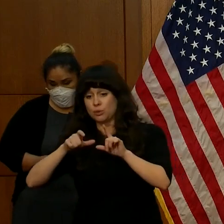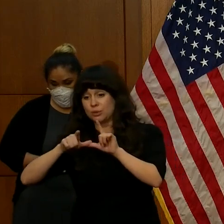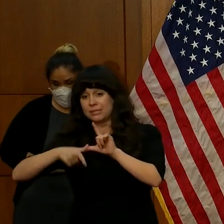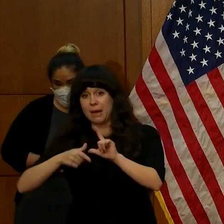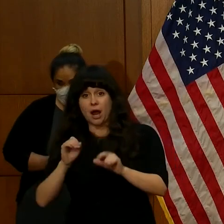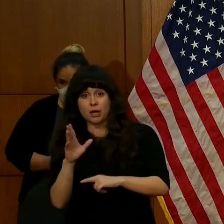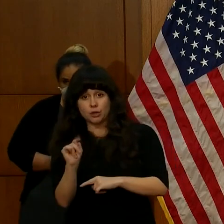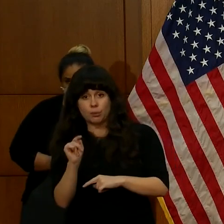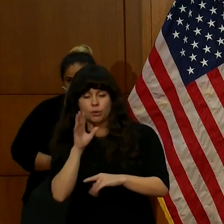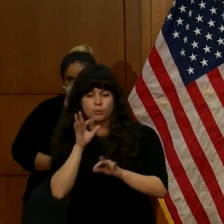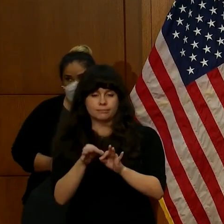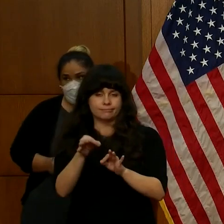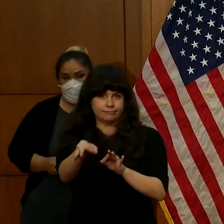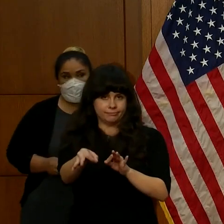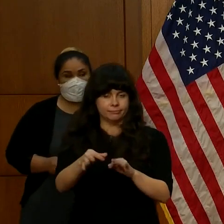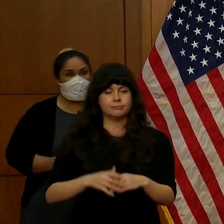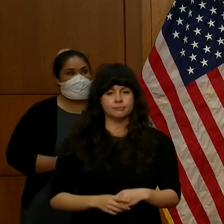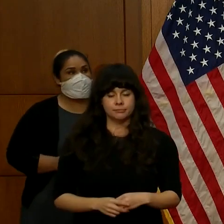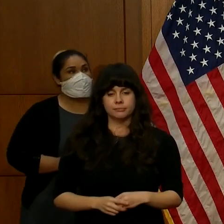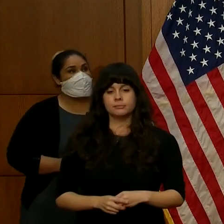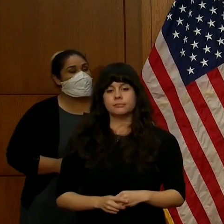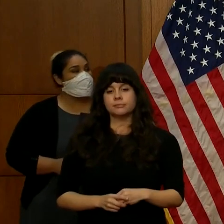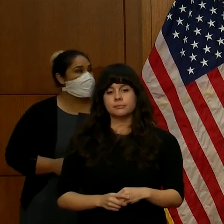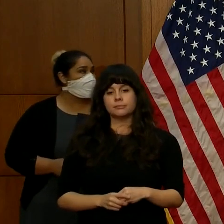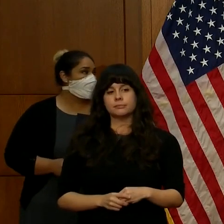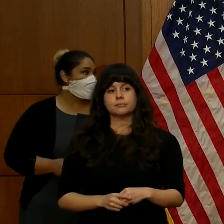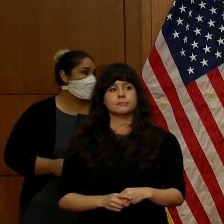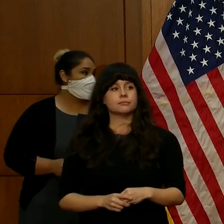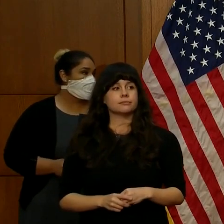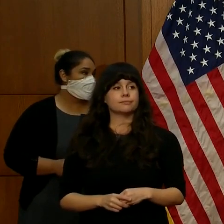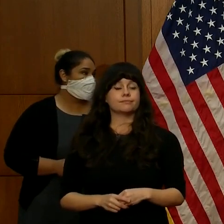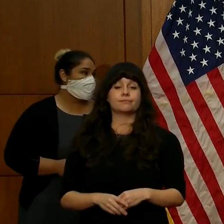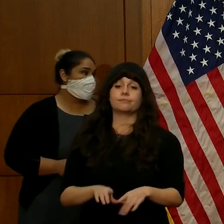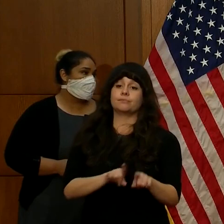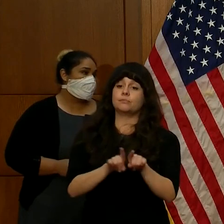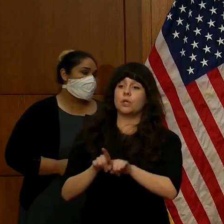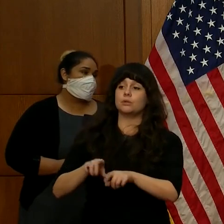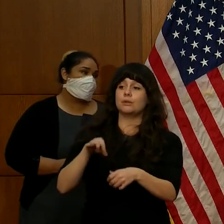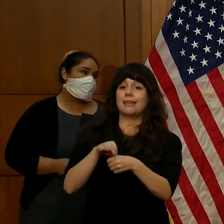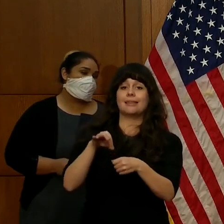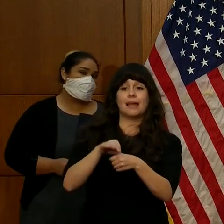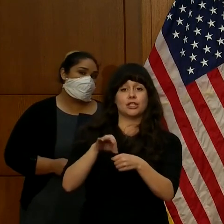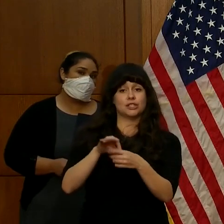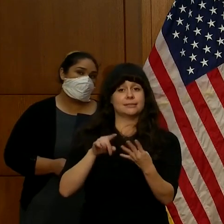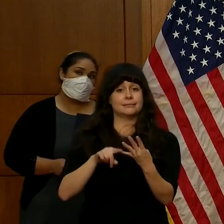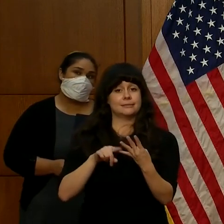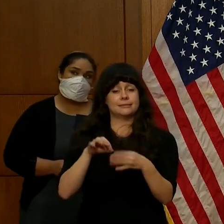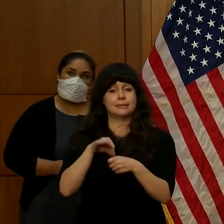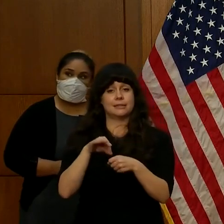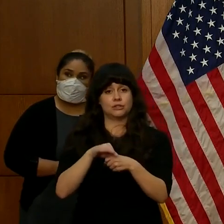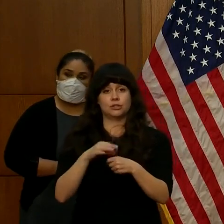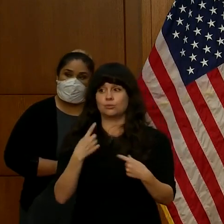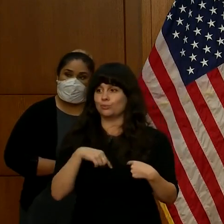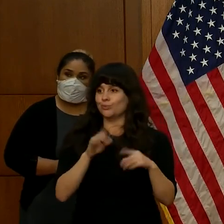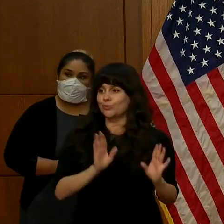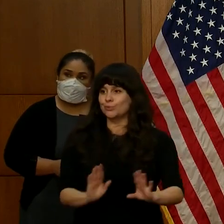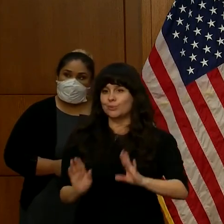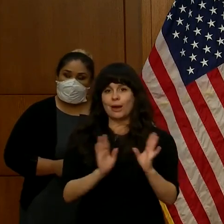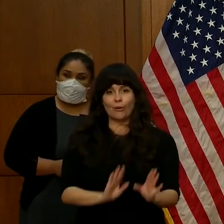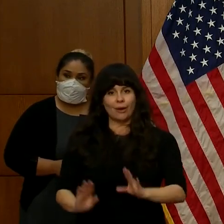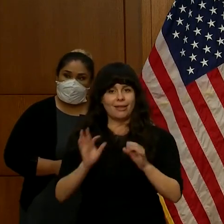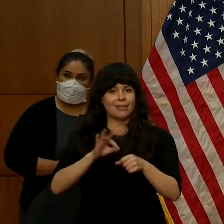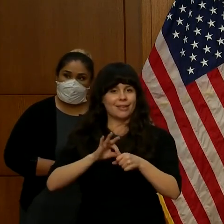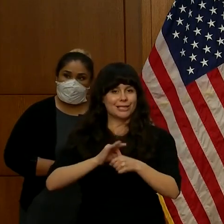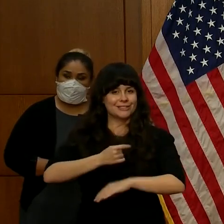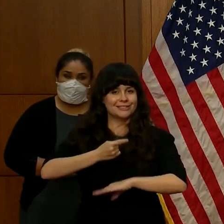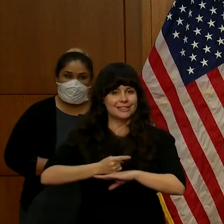October the 31st. In elections, our teams are preparing for election day. I want